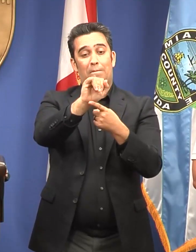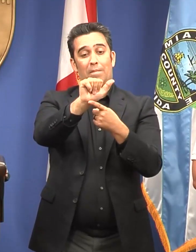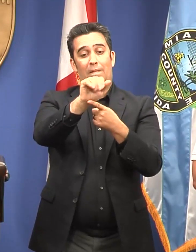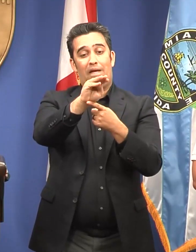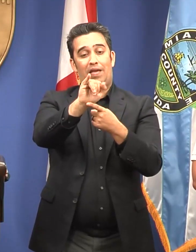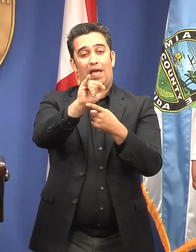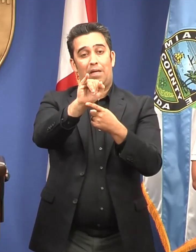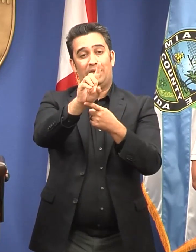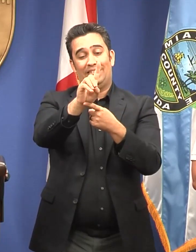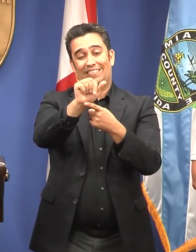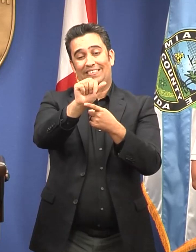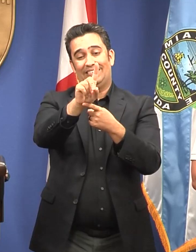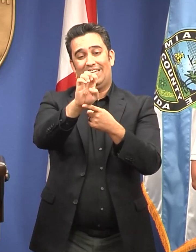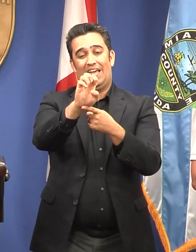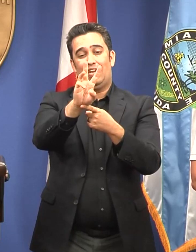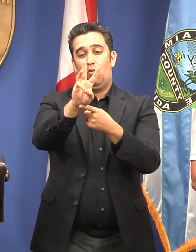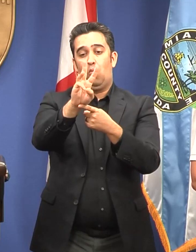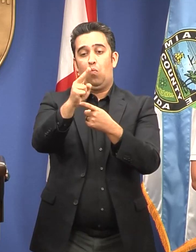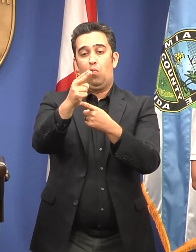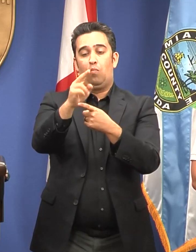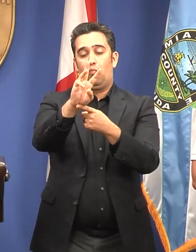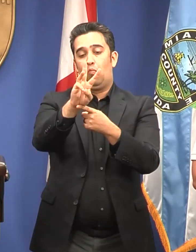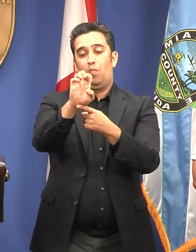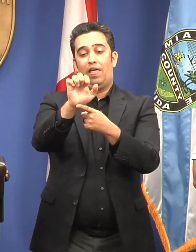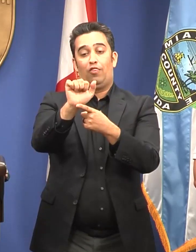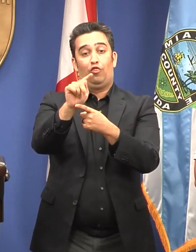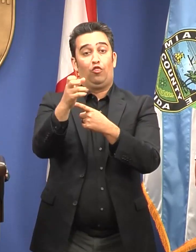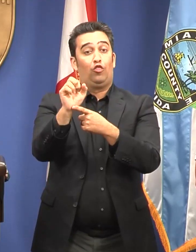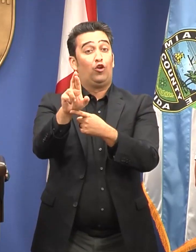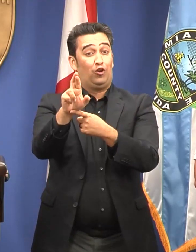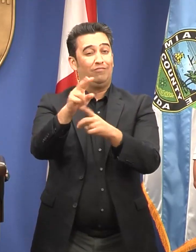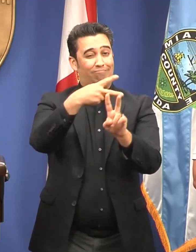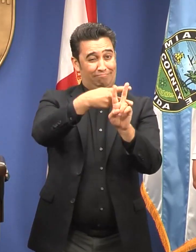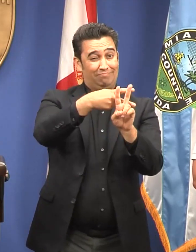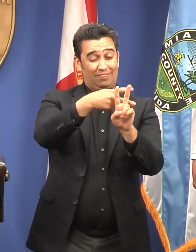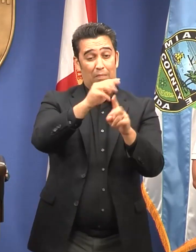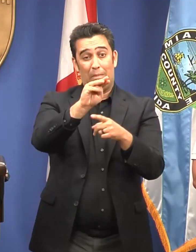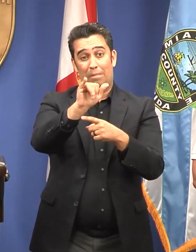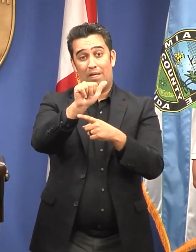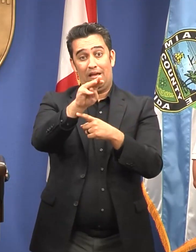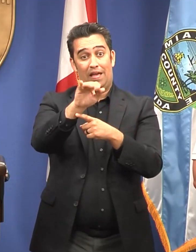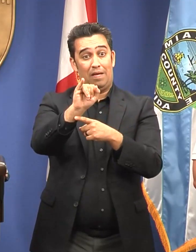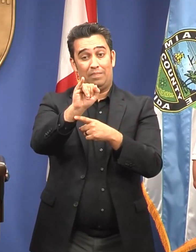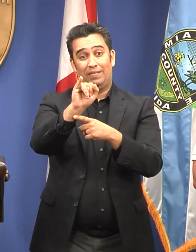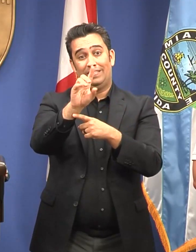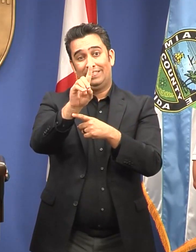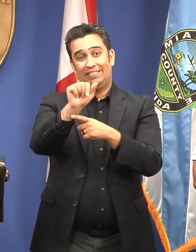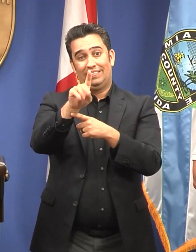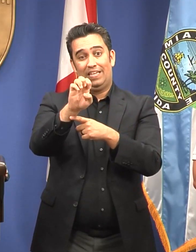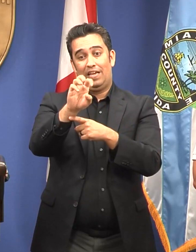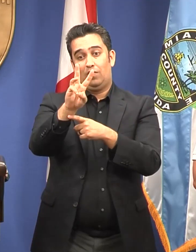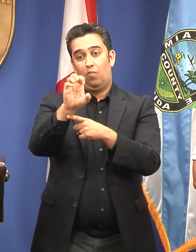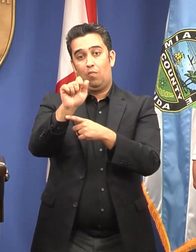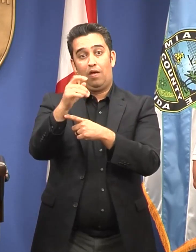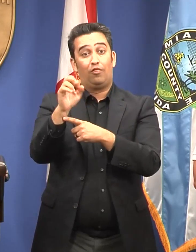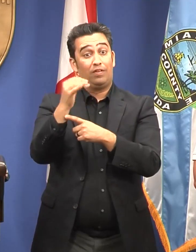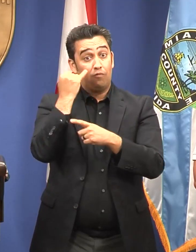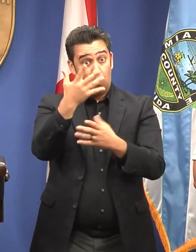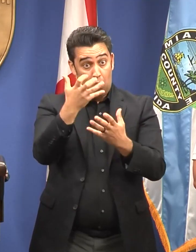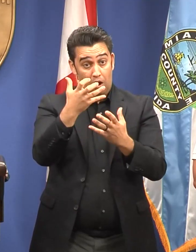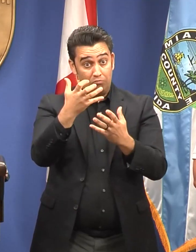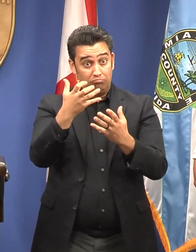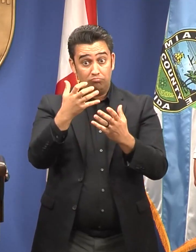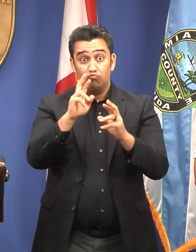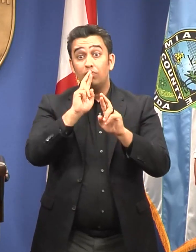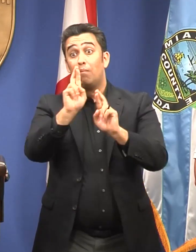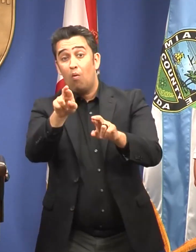help us track where flooding is happening countywide. So, please, if you want to report on social media a flooding situation, just use the